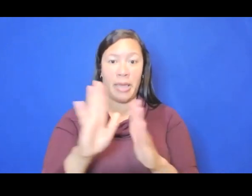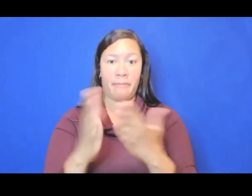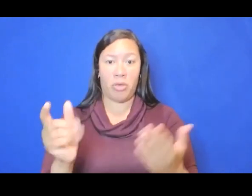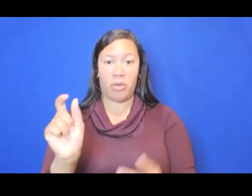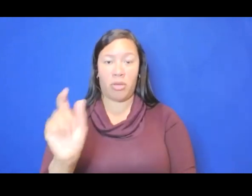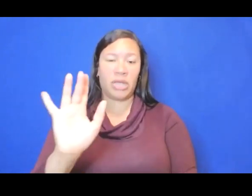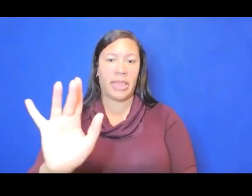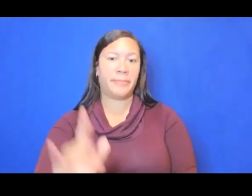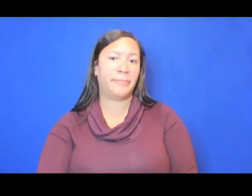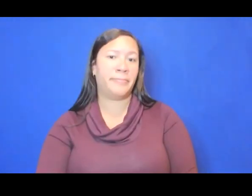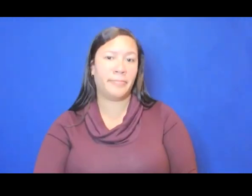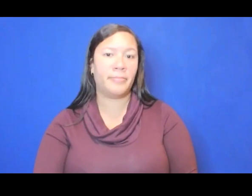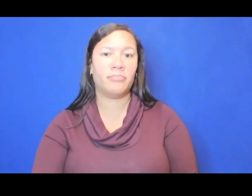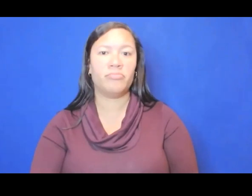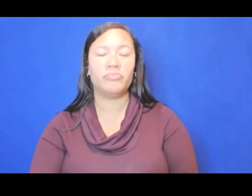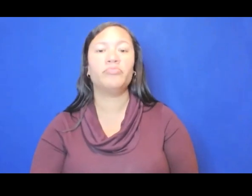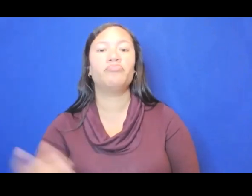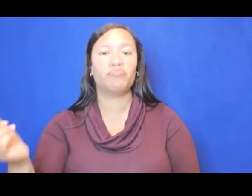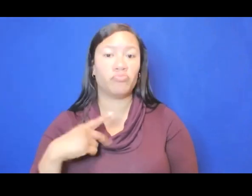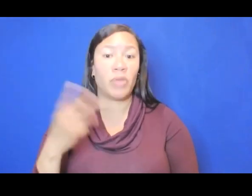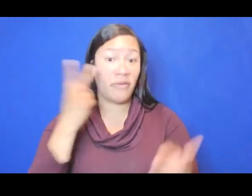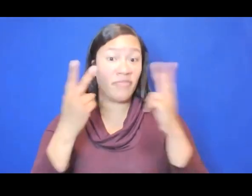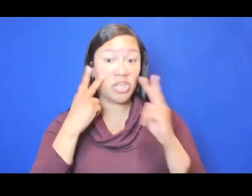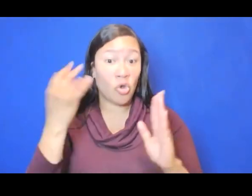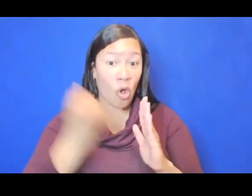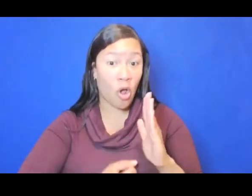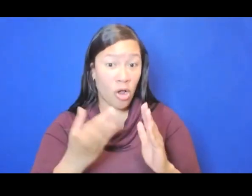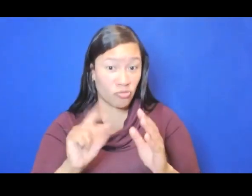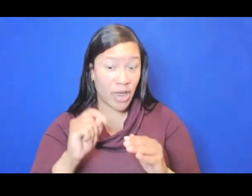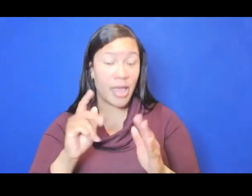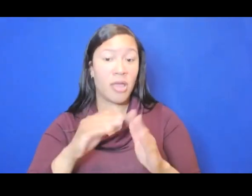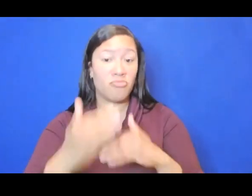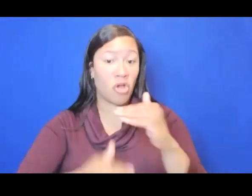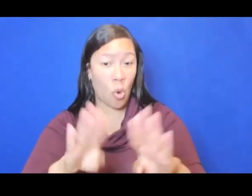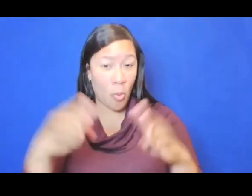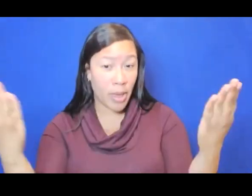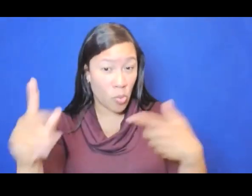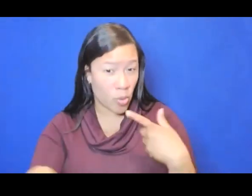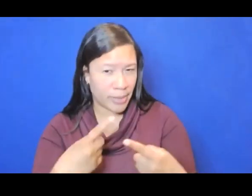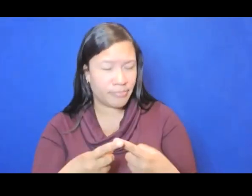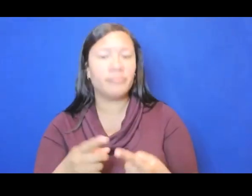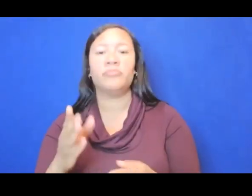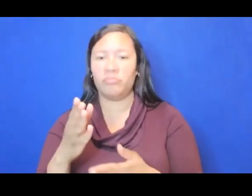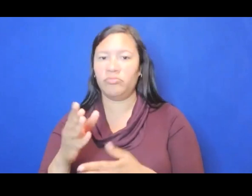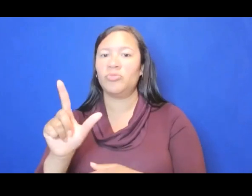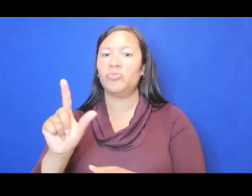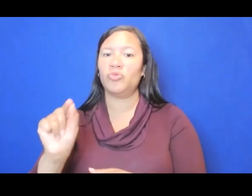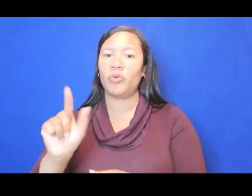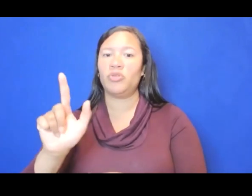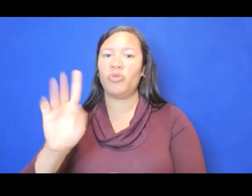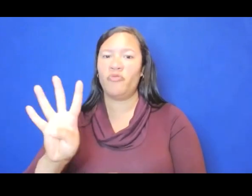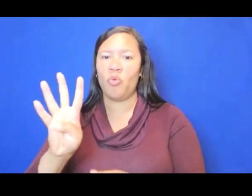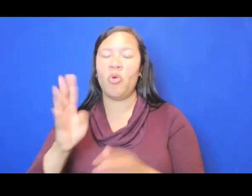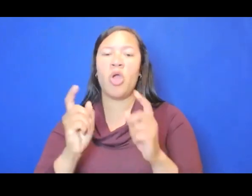When can you expect the visual art grants process to open up? Good question. That will be part of the 2024 grant cycle, which should